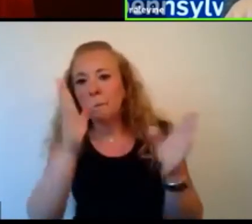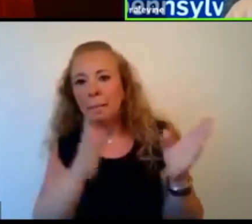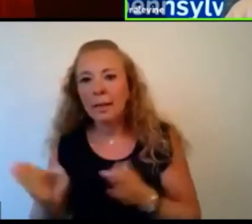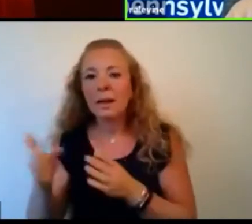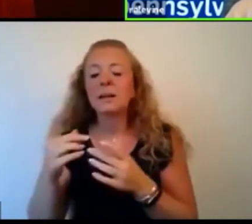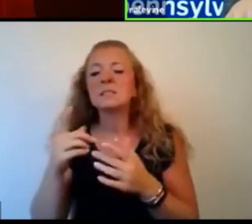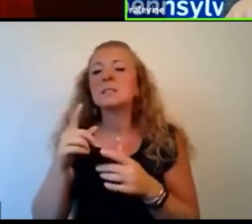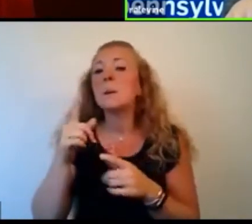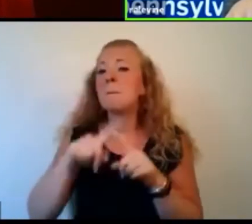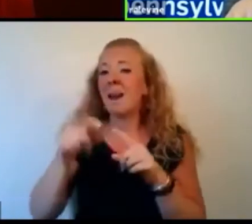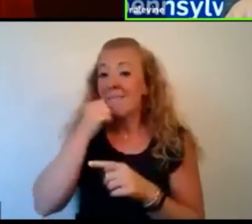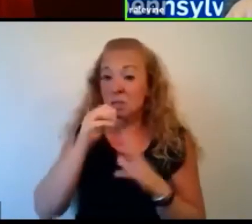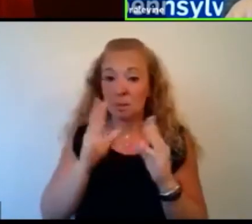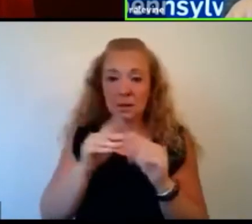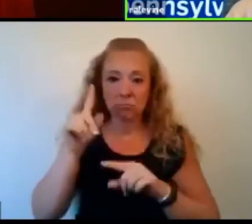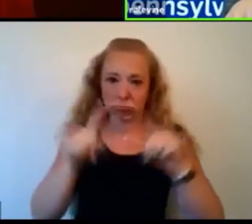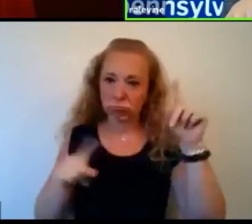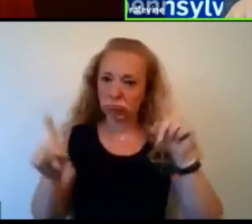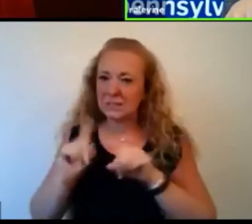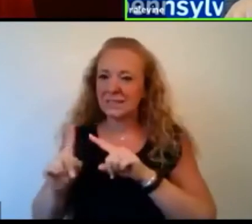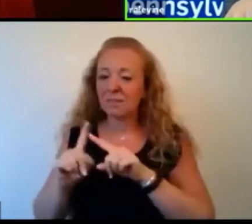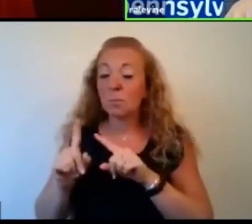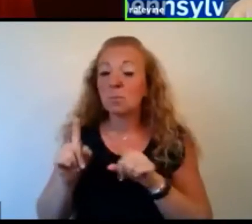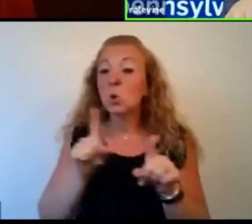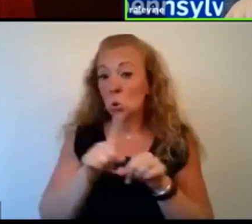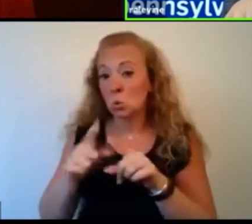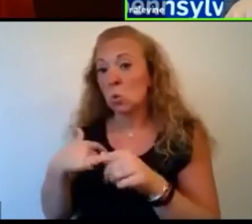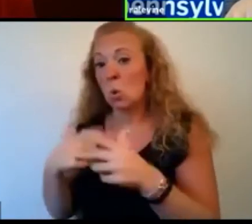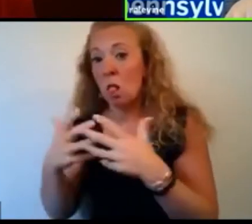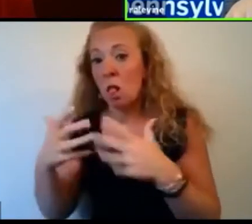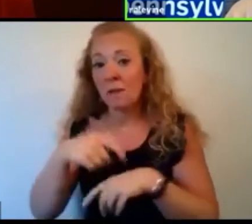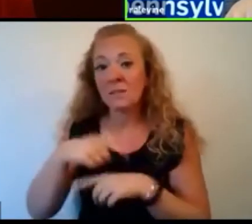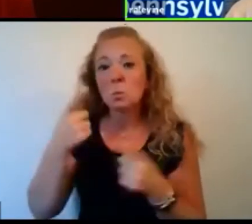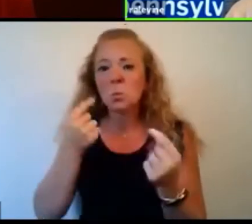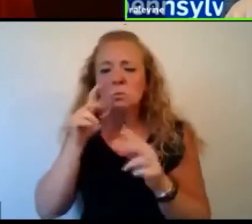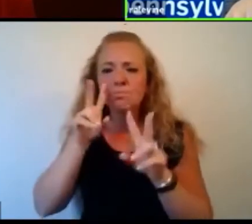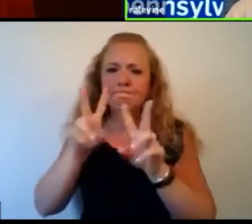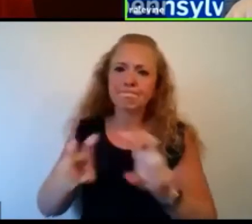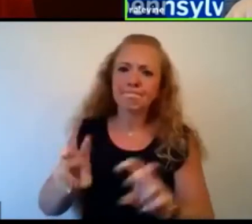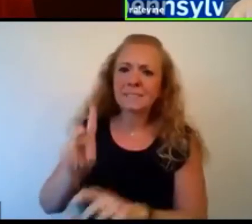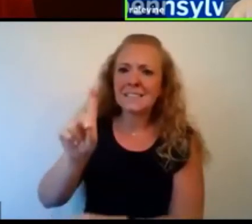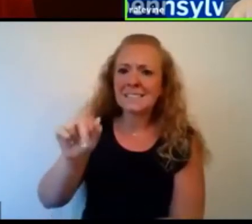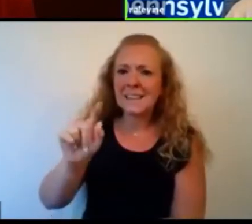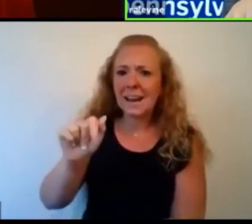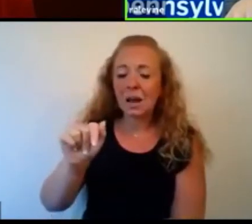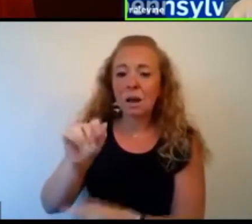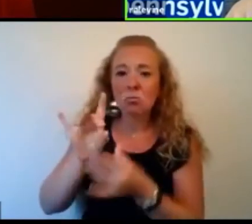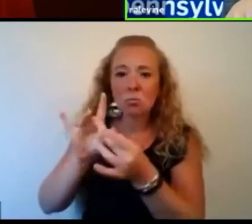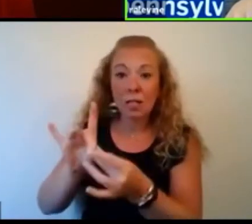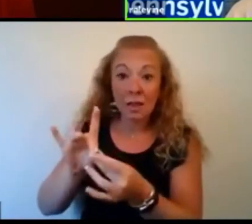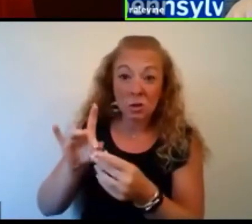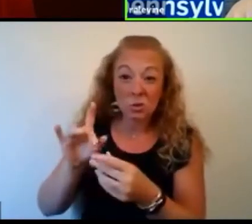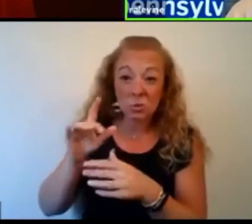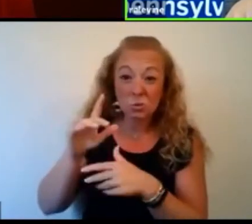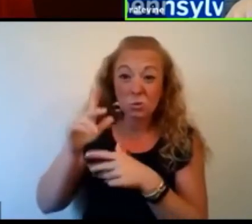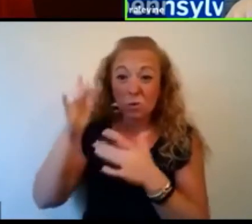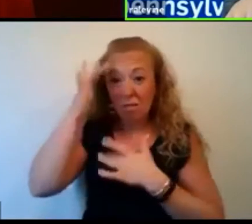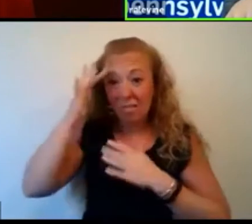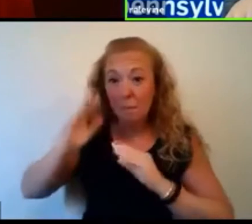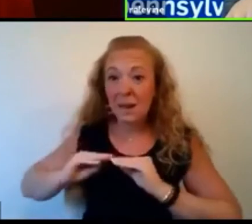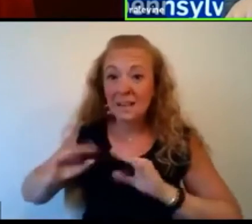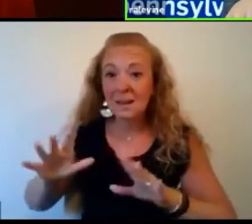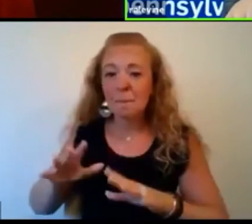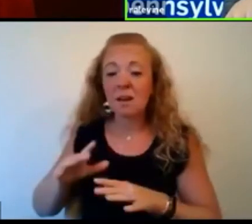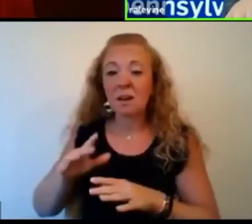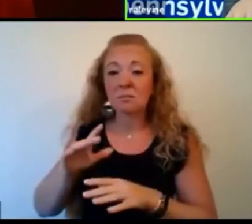Spending a lot of time looking at data about the about the global pandemic and its impact on Pennsylvania in terms